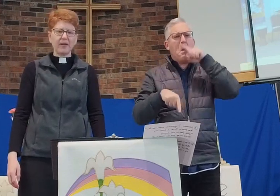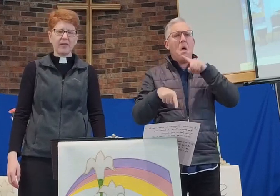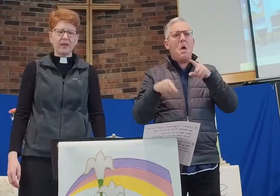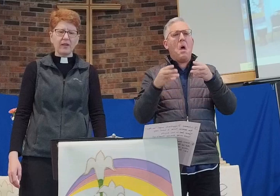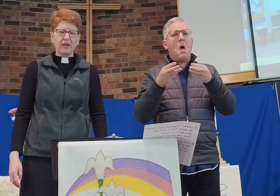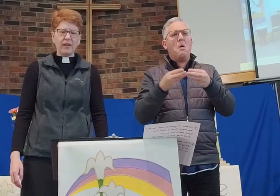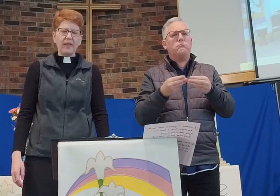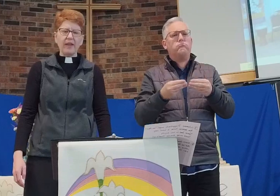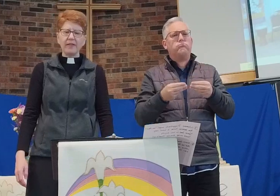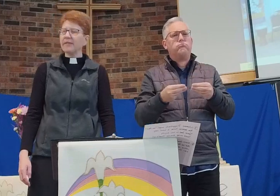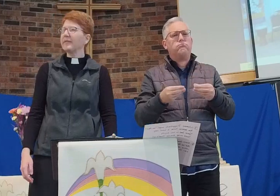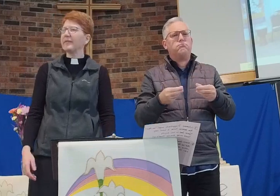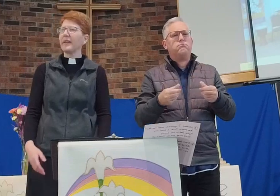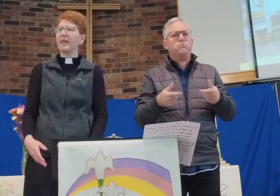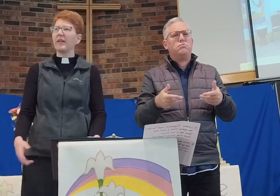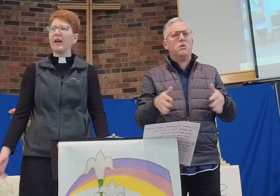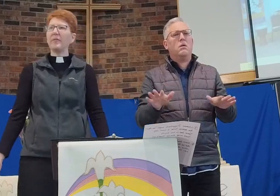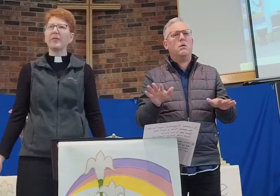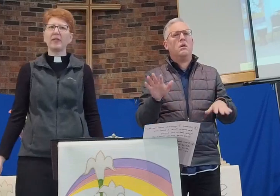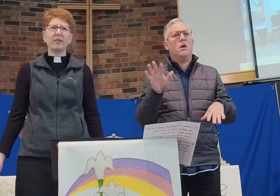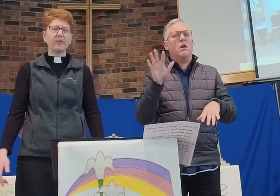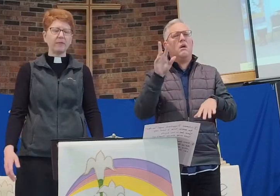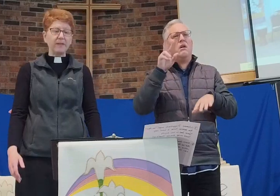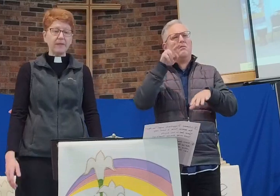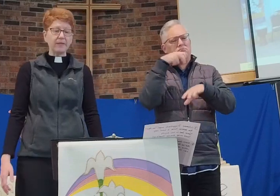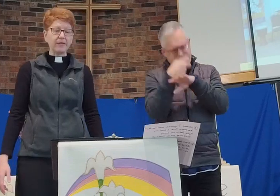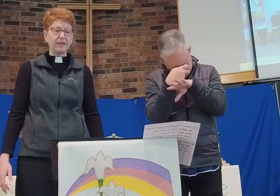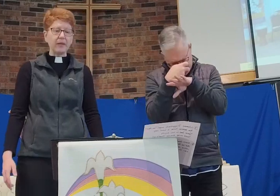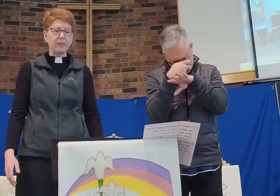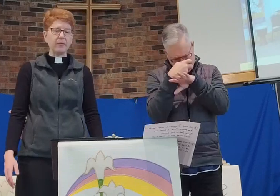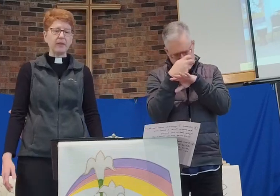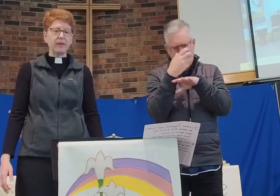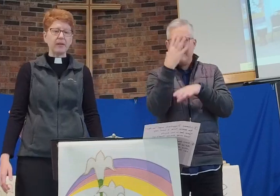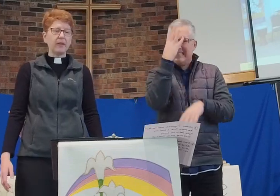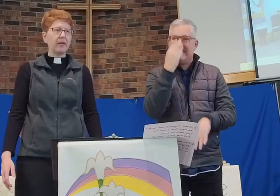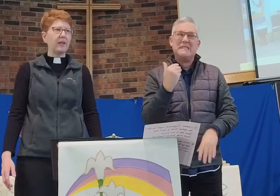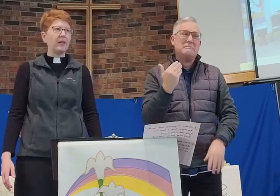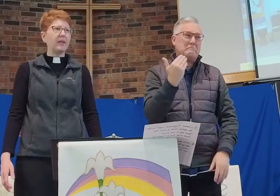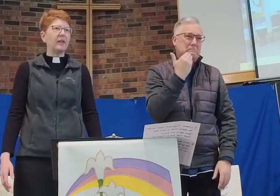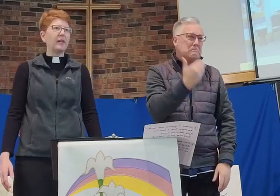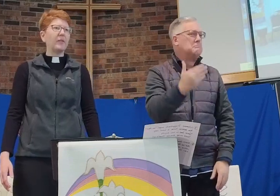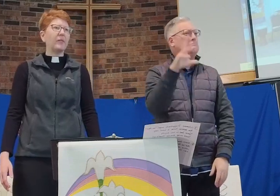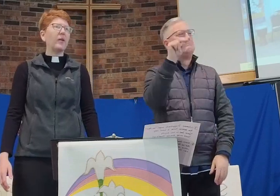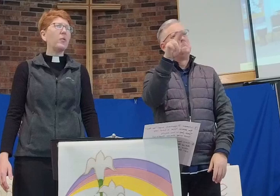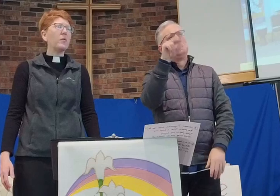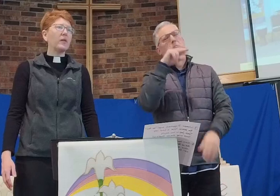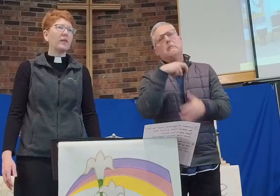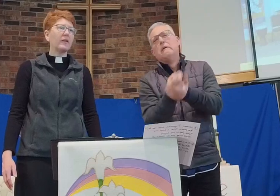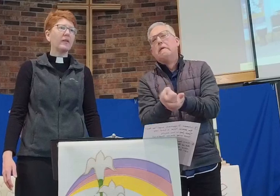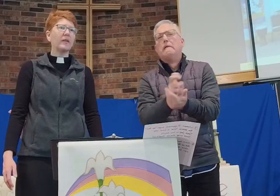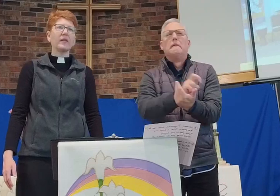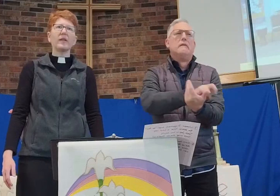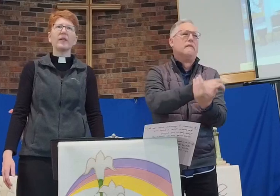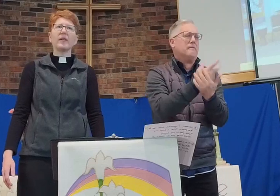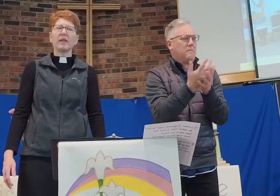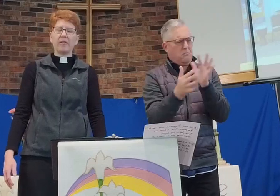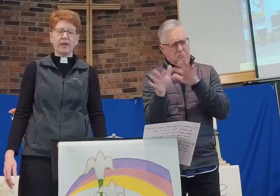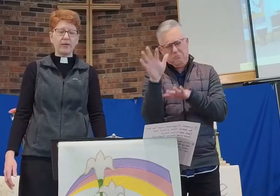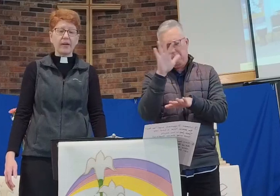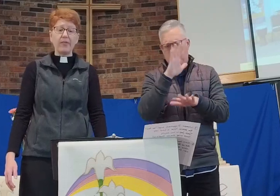And then I collapsed into a fitful sleep. And when I woke, I cried